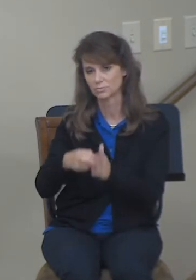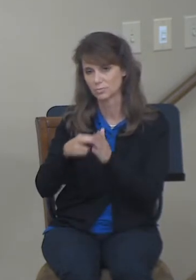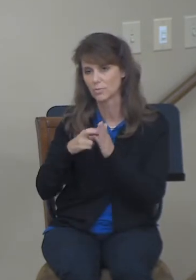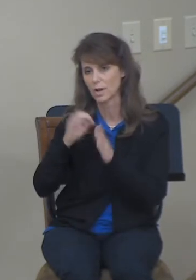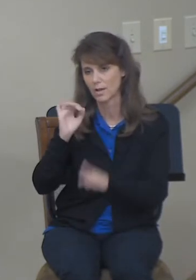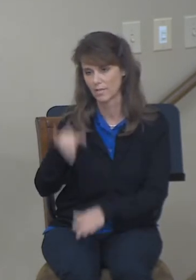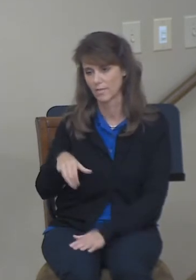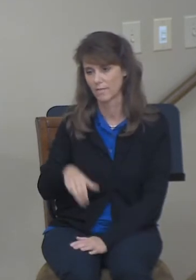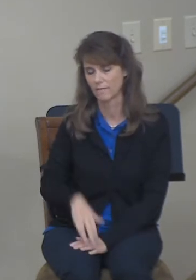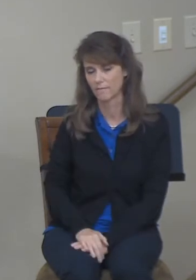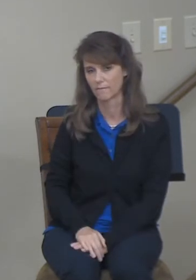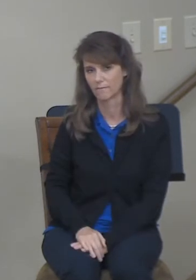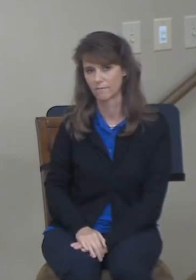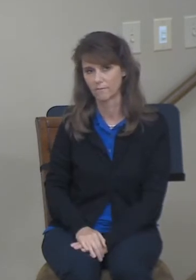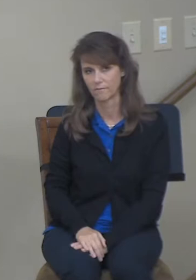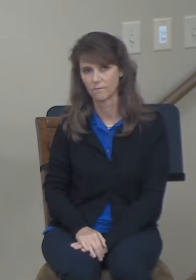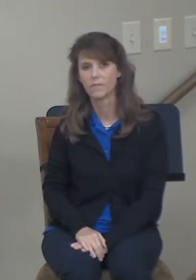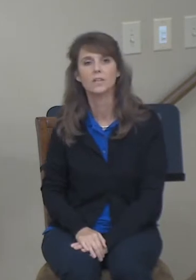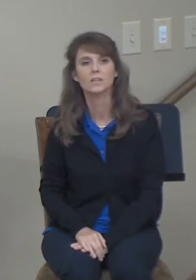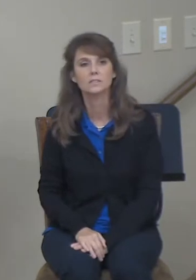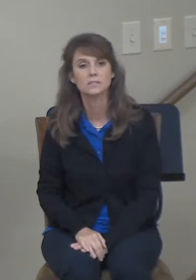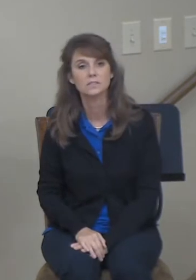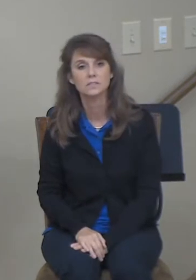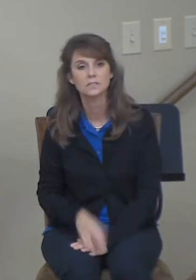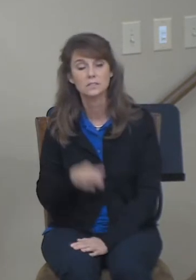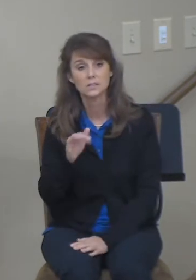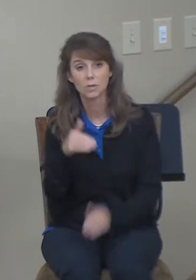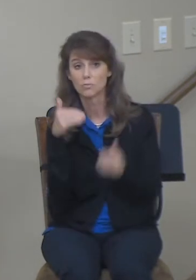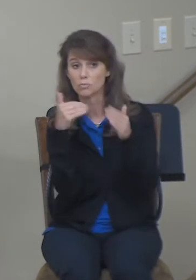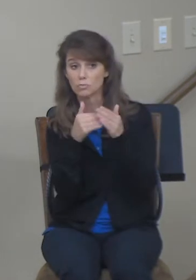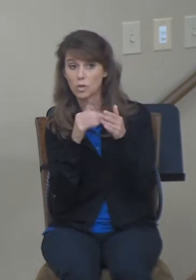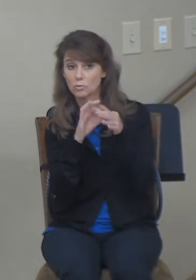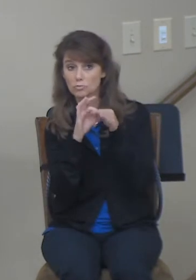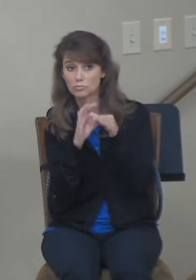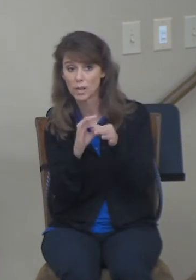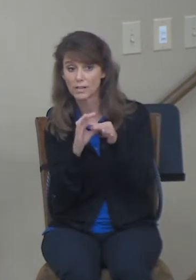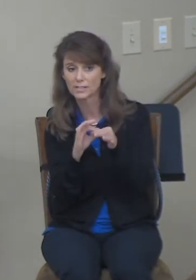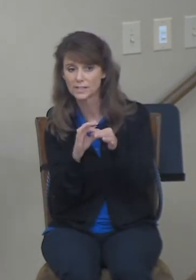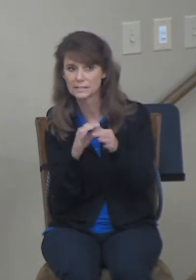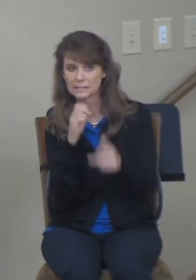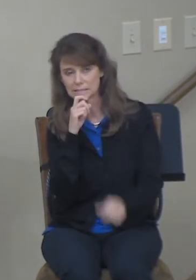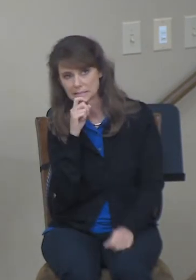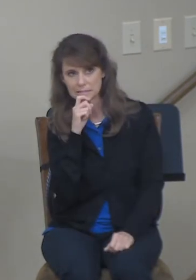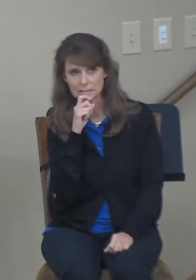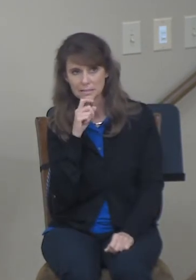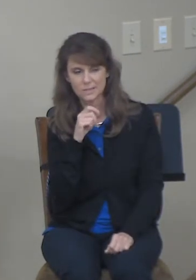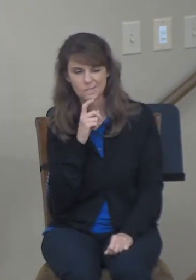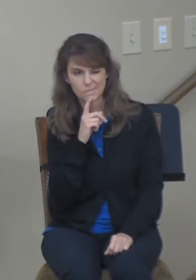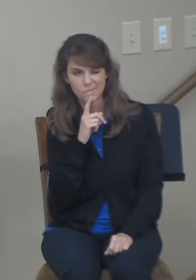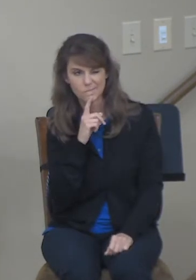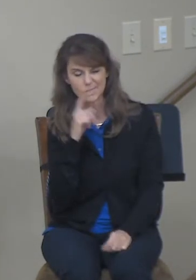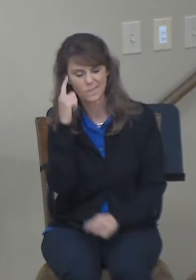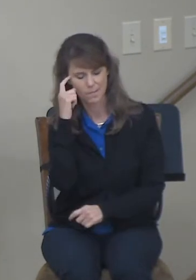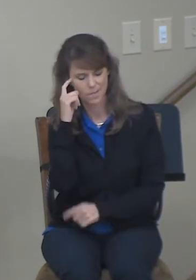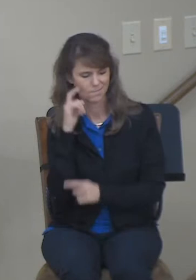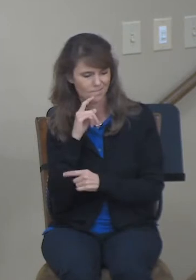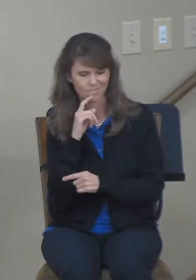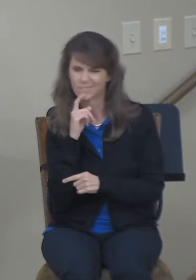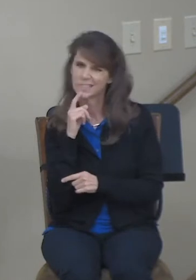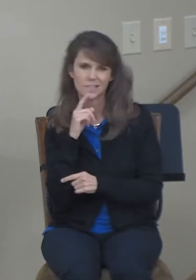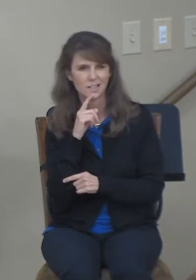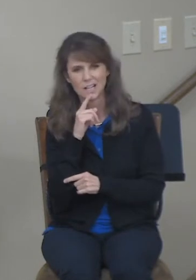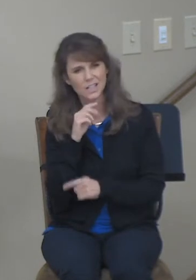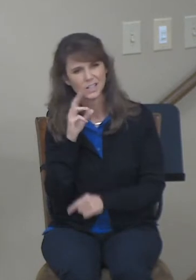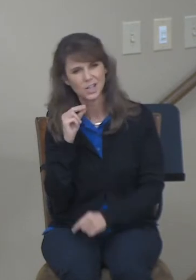verse 5. And so the close relative, he seems to do just a quick profit and loss statement. And he says, no,